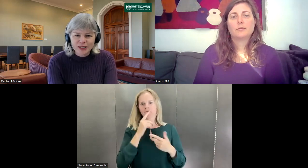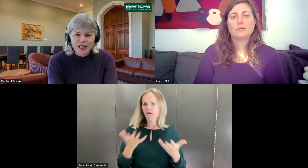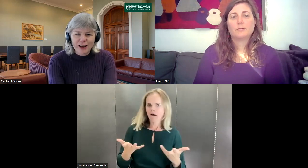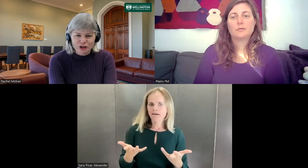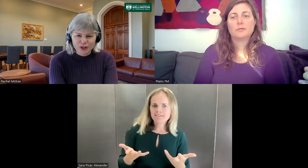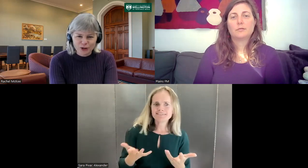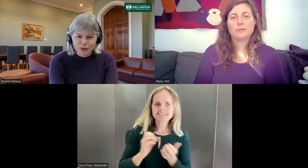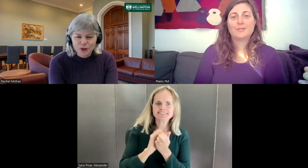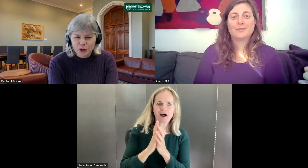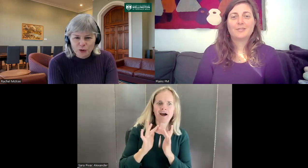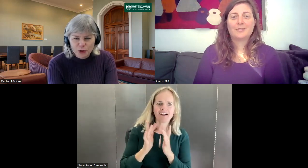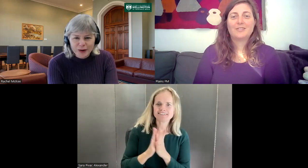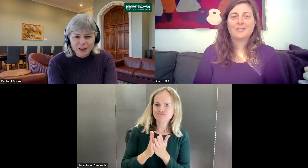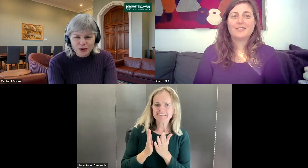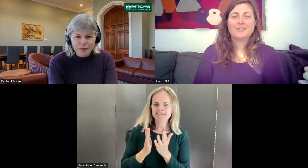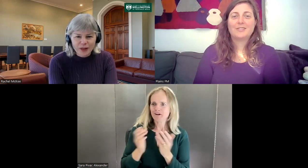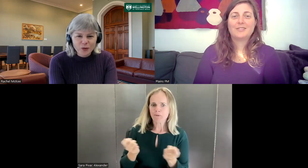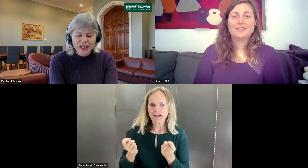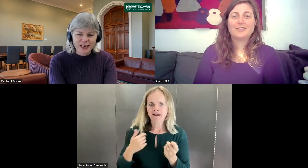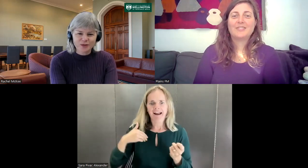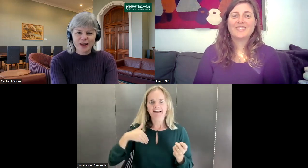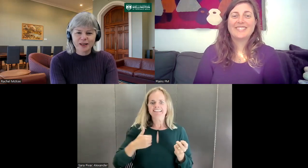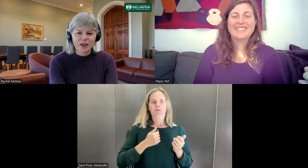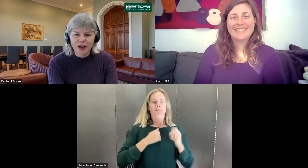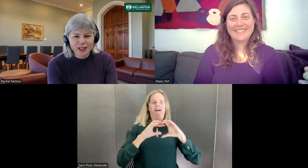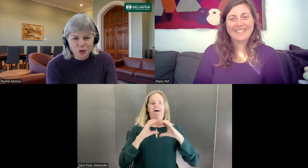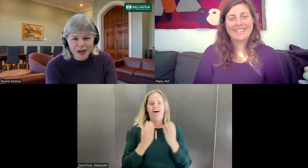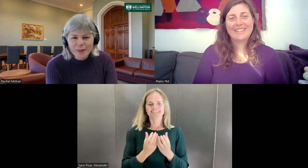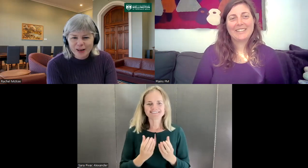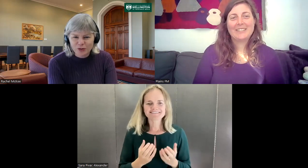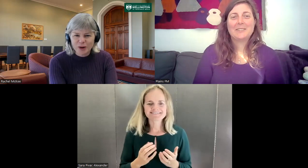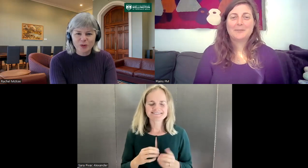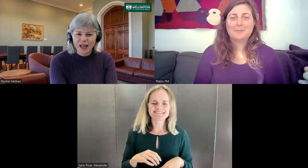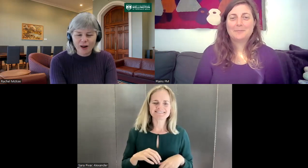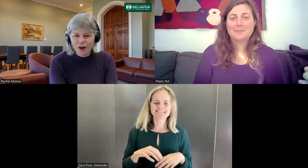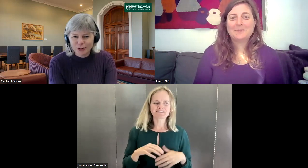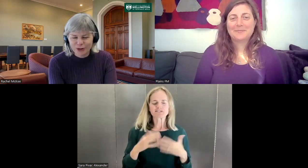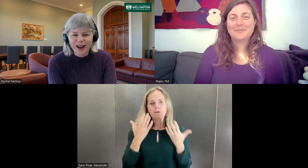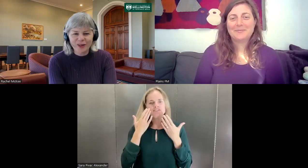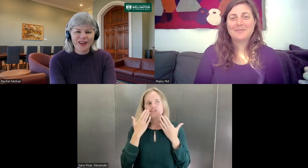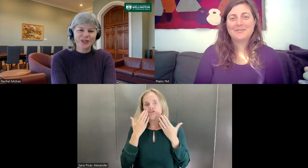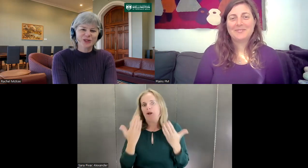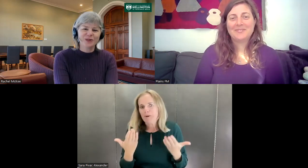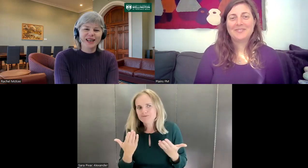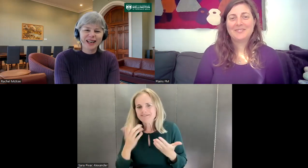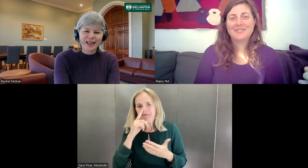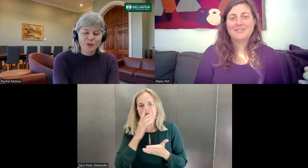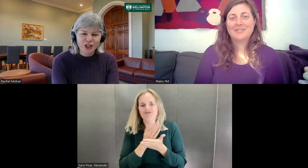down just for a few minutes or something, we get complaints or emails from people saying, oh, I was relying on that to use for my class, which